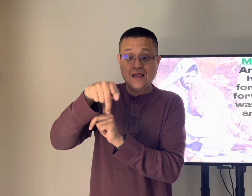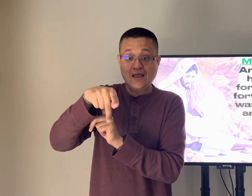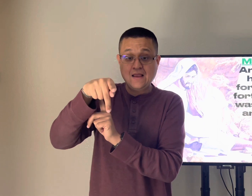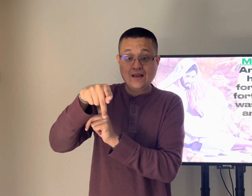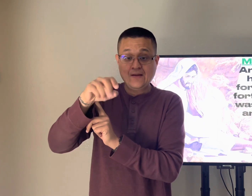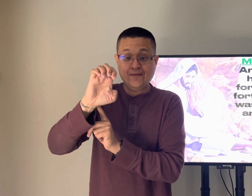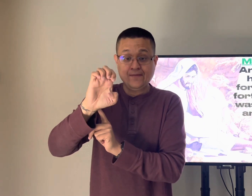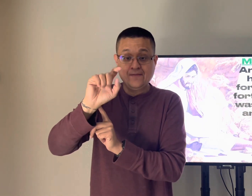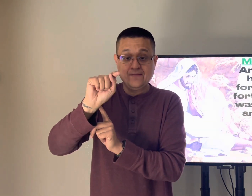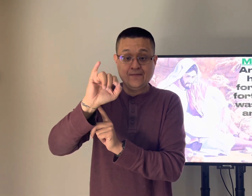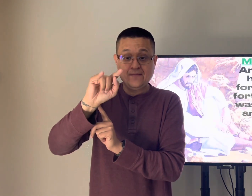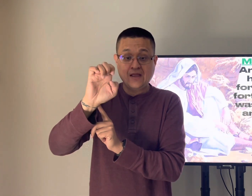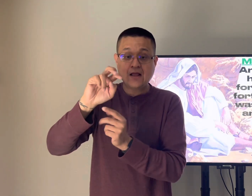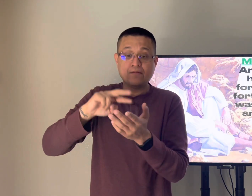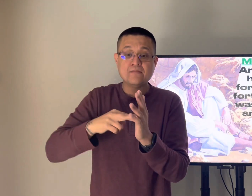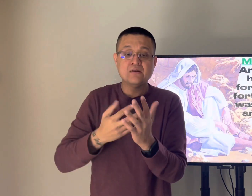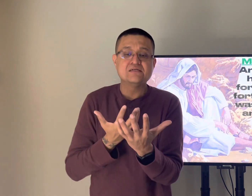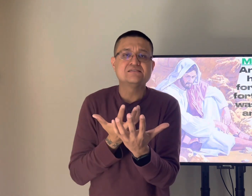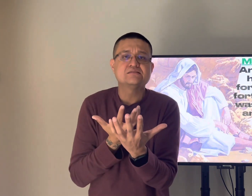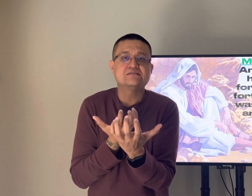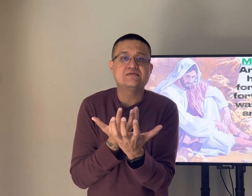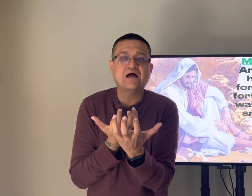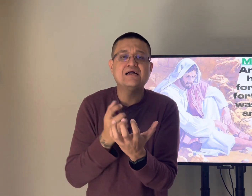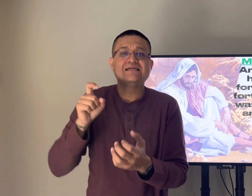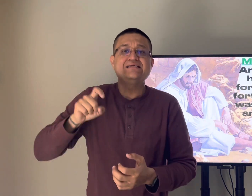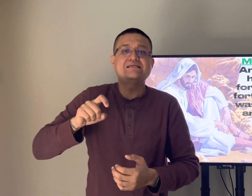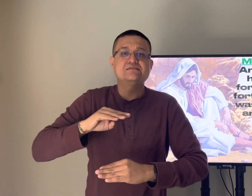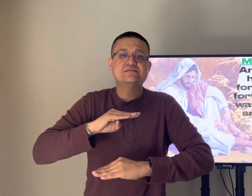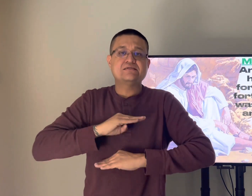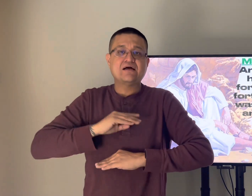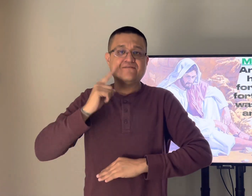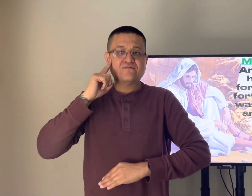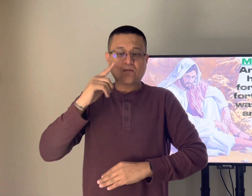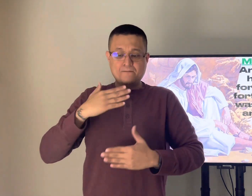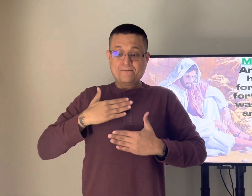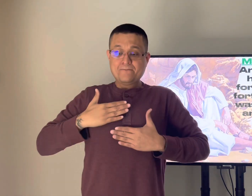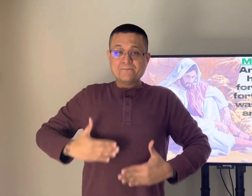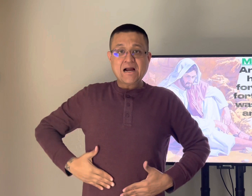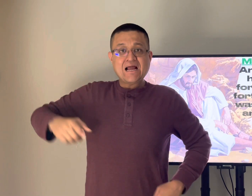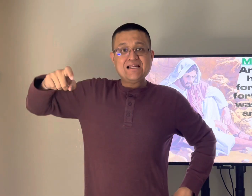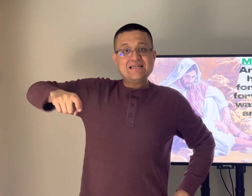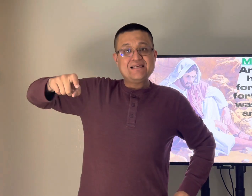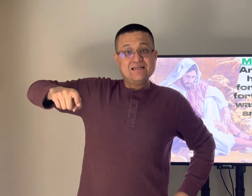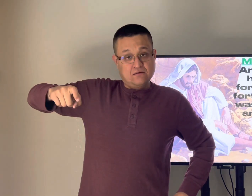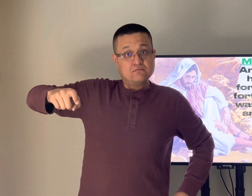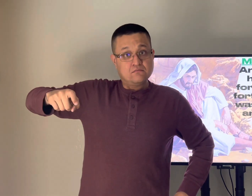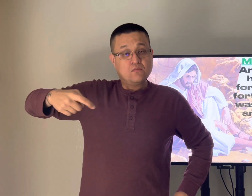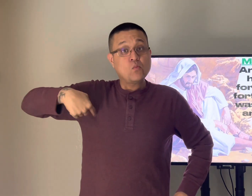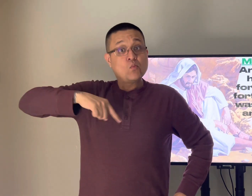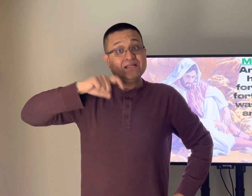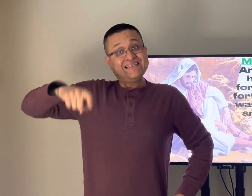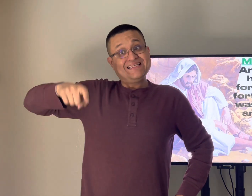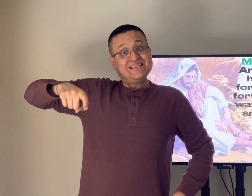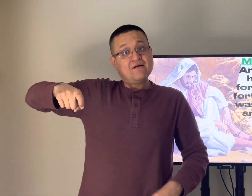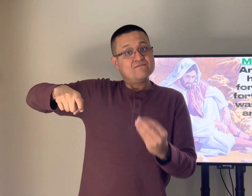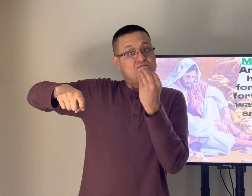he had the natural appetite meaning he wanted and needed food to be satisfied his body needed that